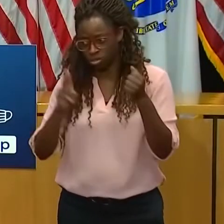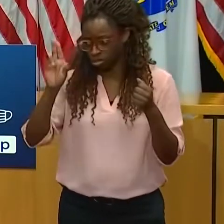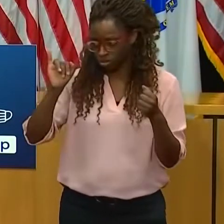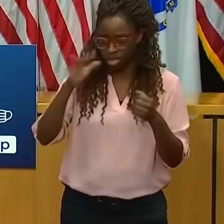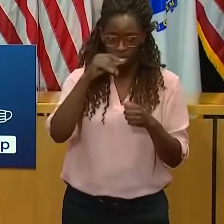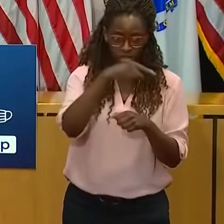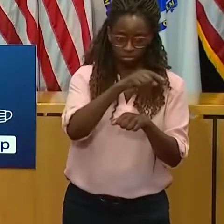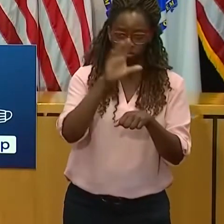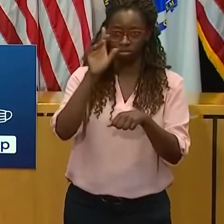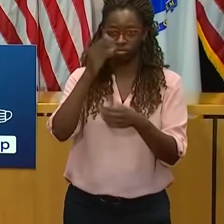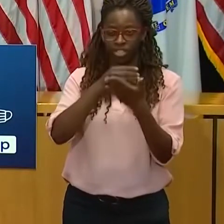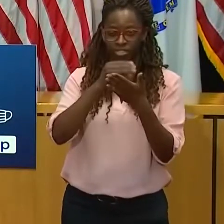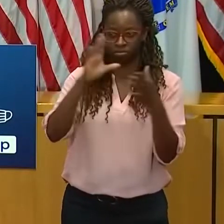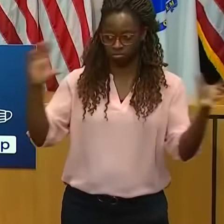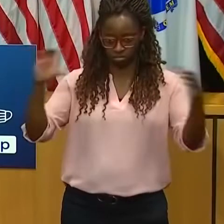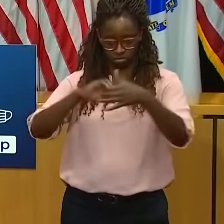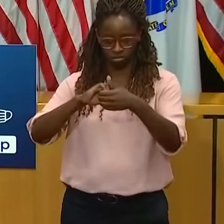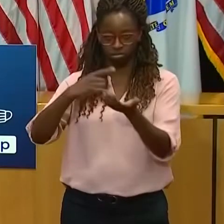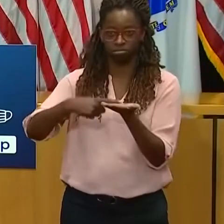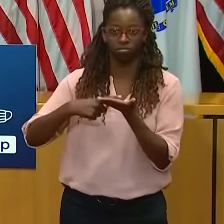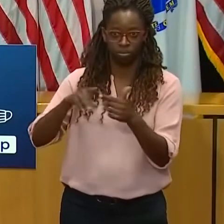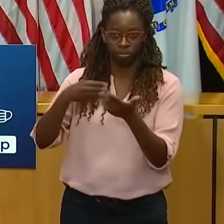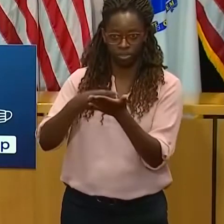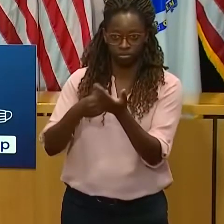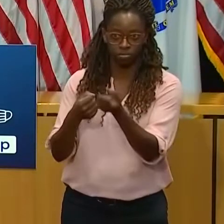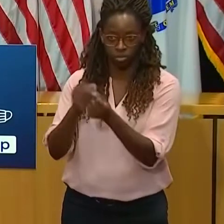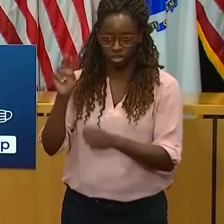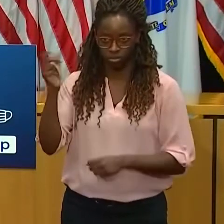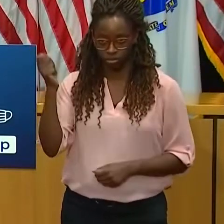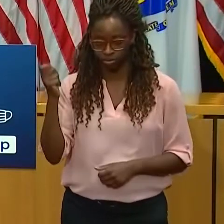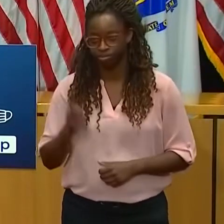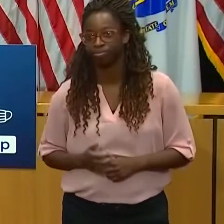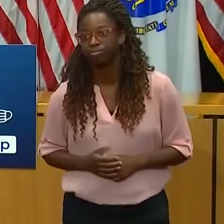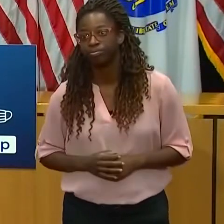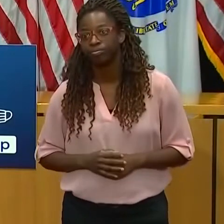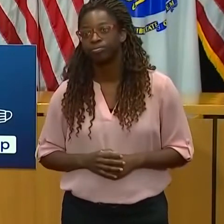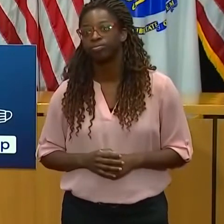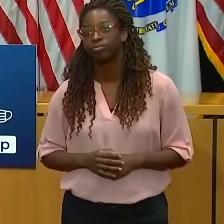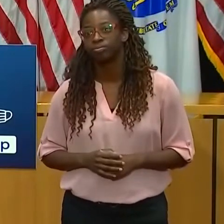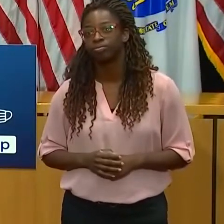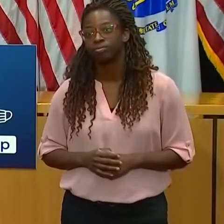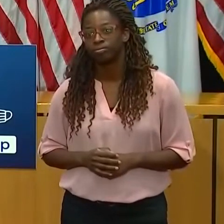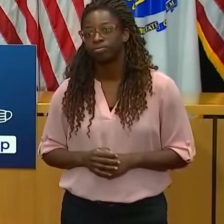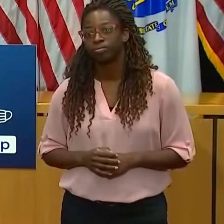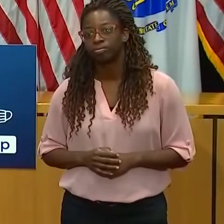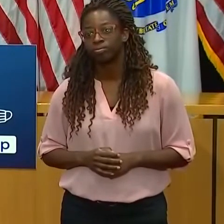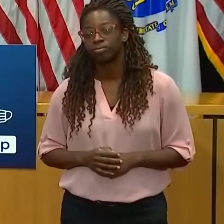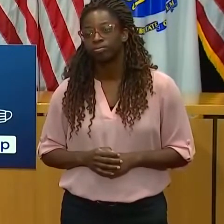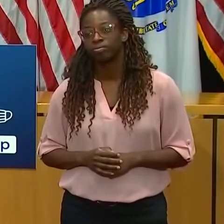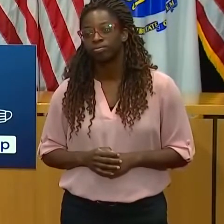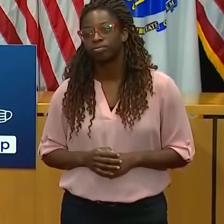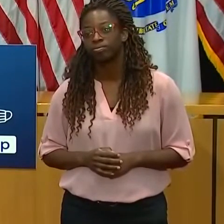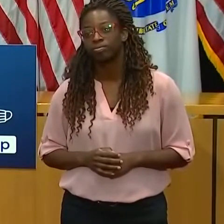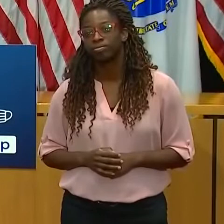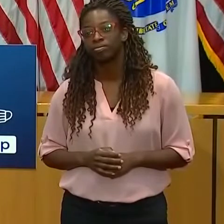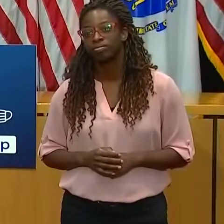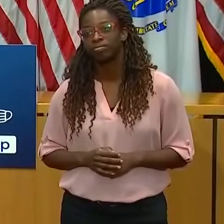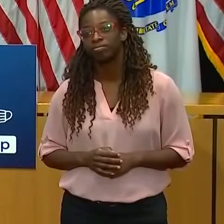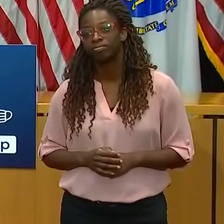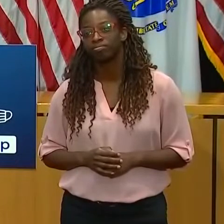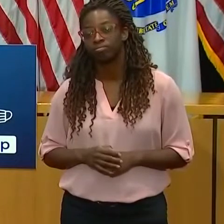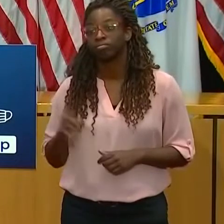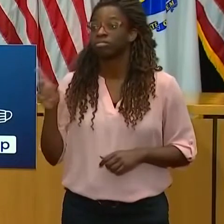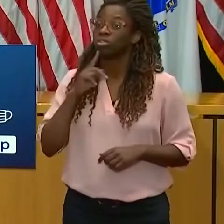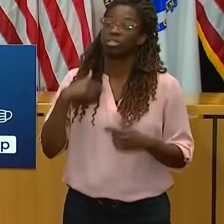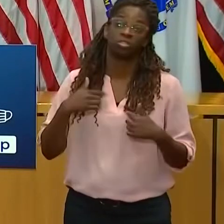well. It's obvious by the way that the arrival of the first vaccines is a huge step toward restoring what we might call